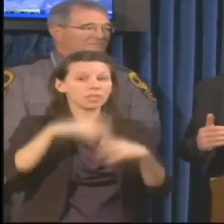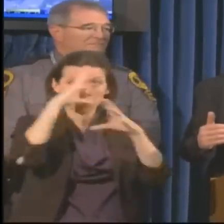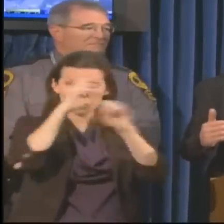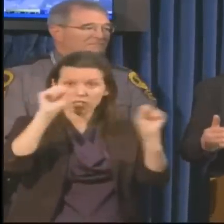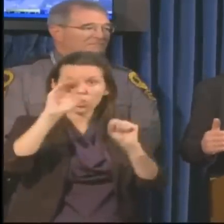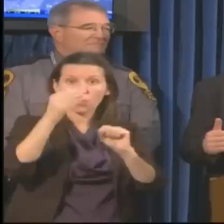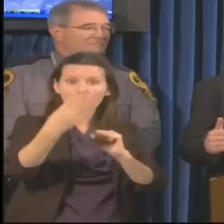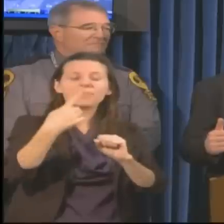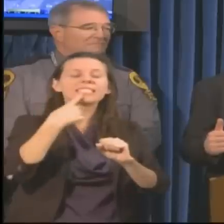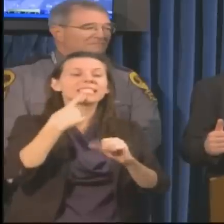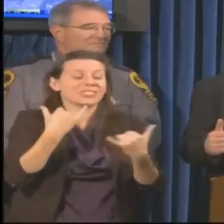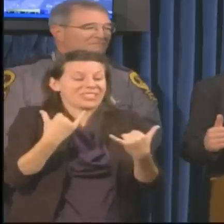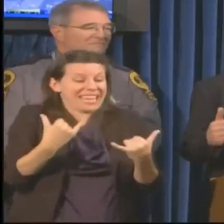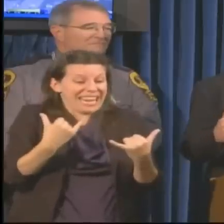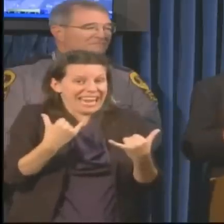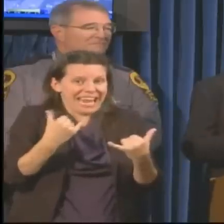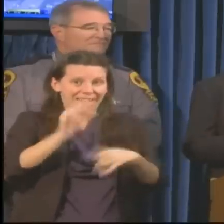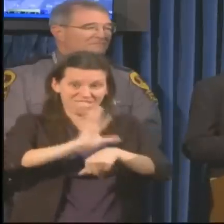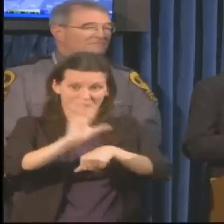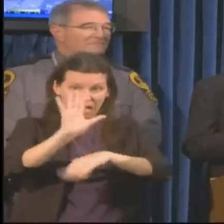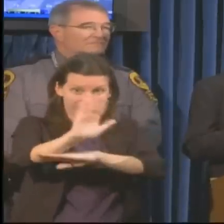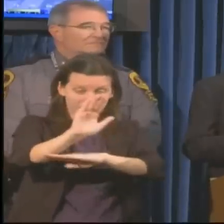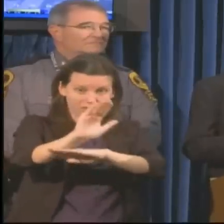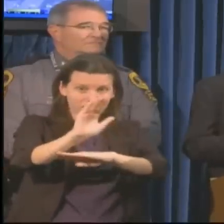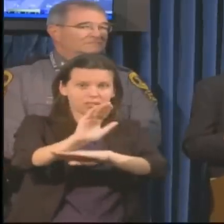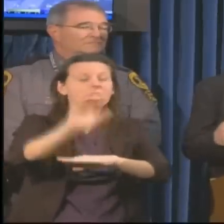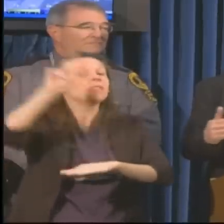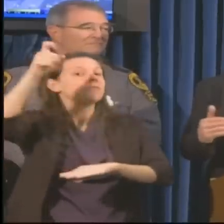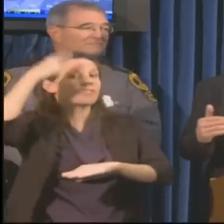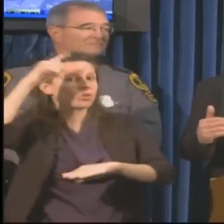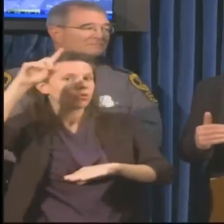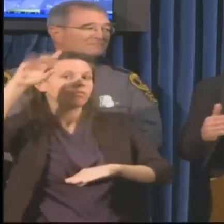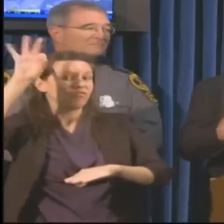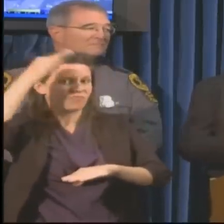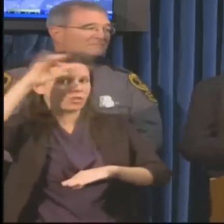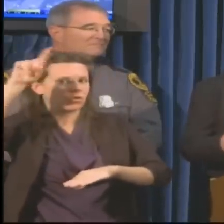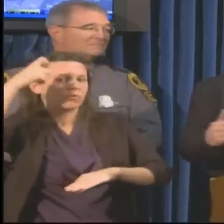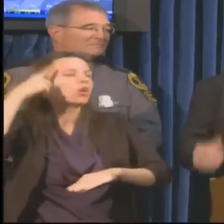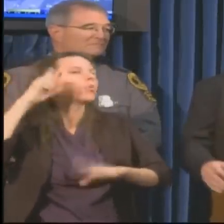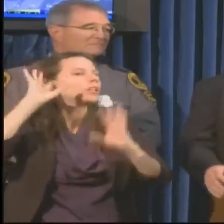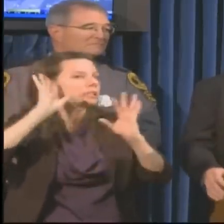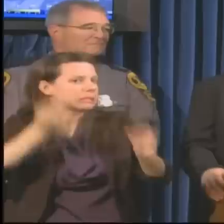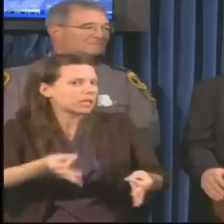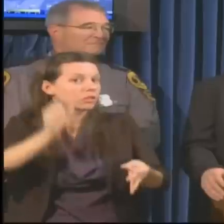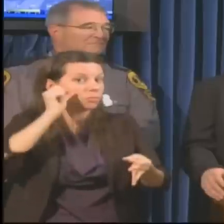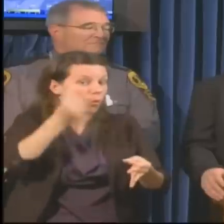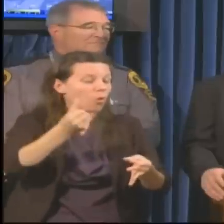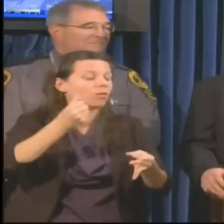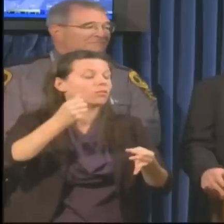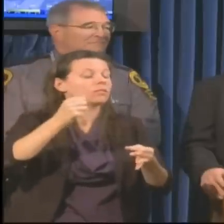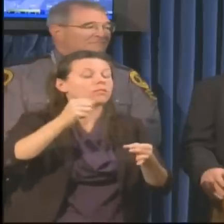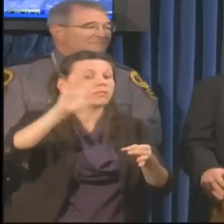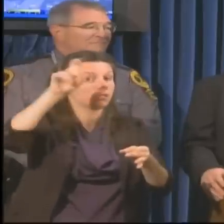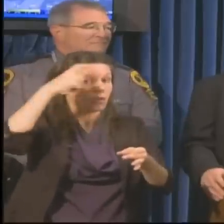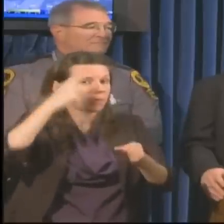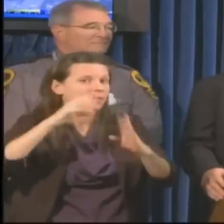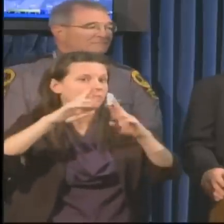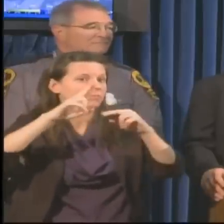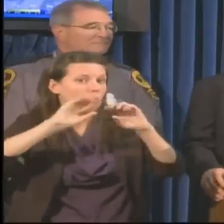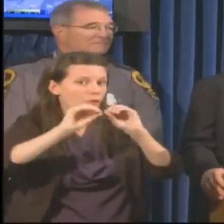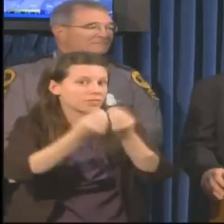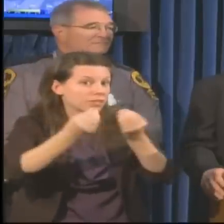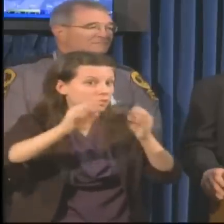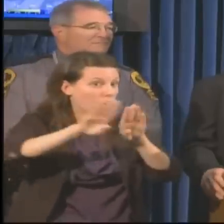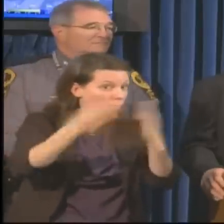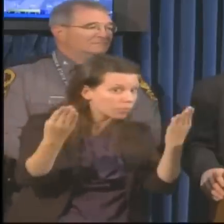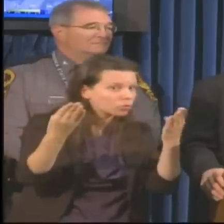today that the federal government will make a decision about whether the federal government will be open or closed tomorrow. We'll make